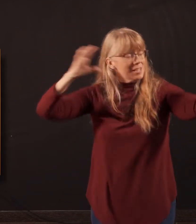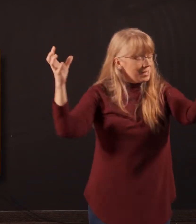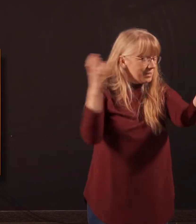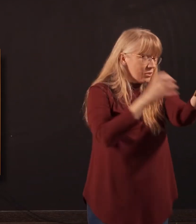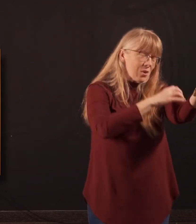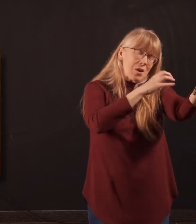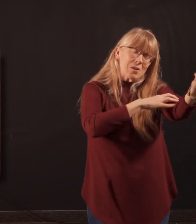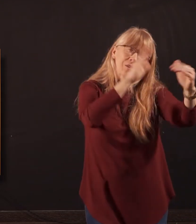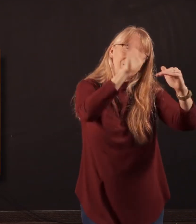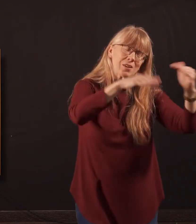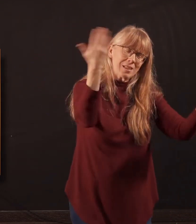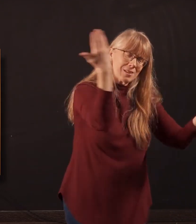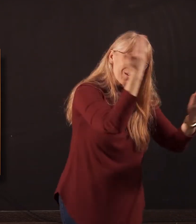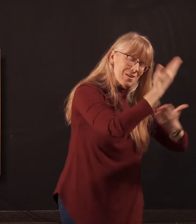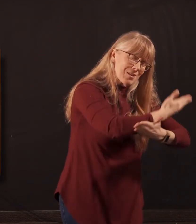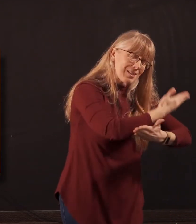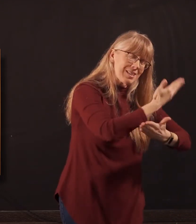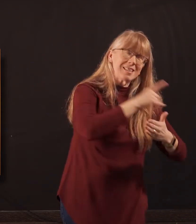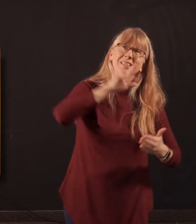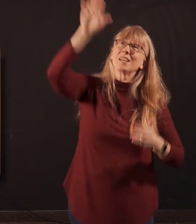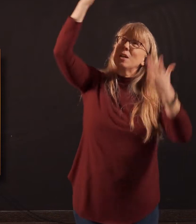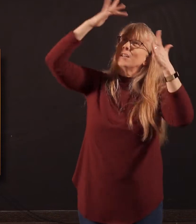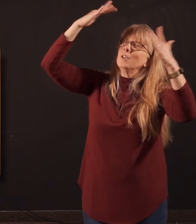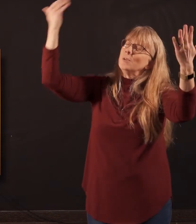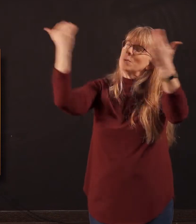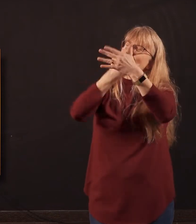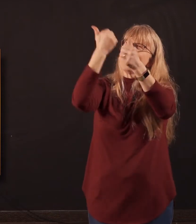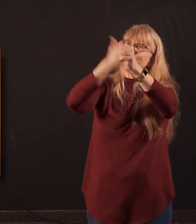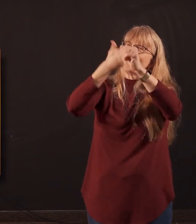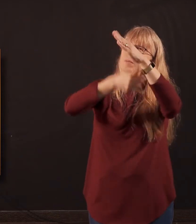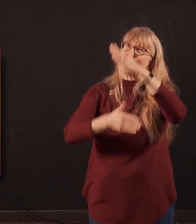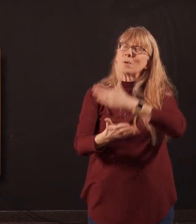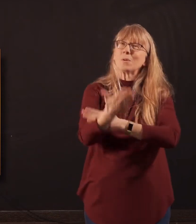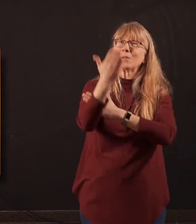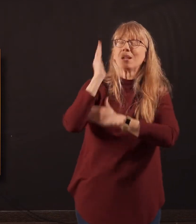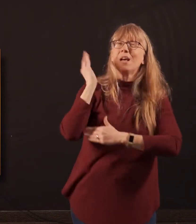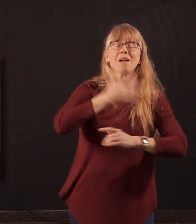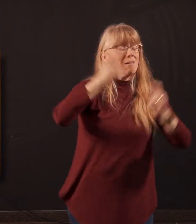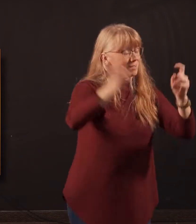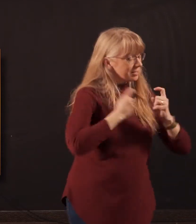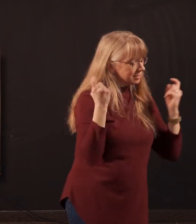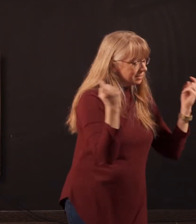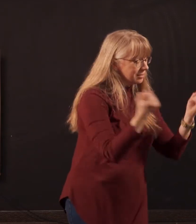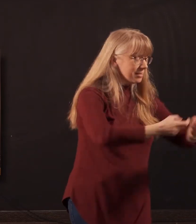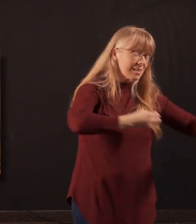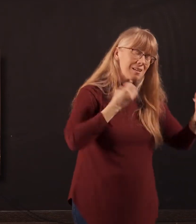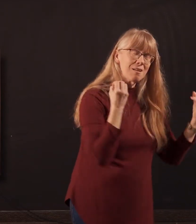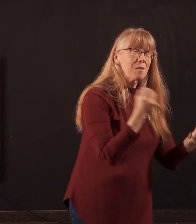Stronger than darkness Through every more Our sins, they are